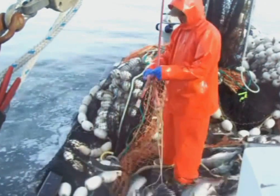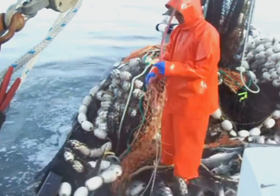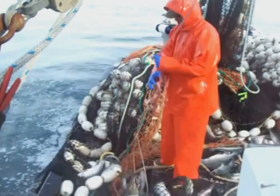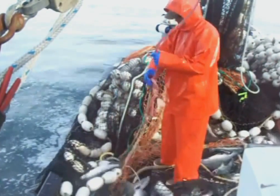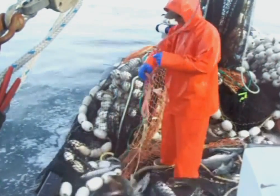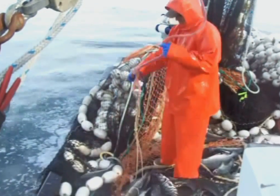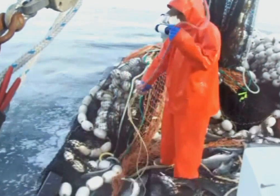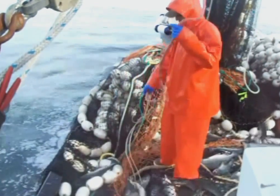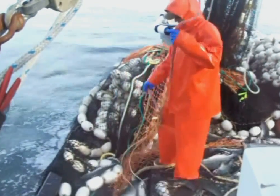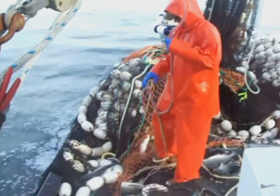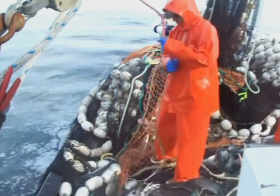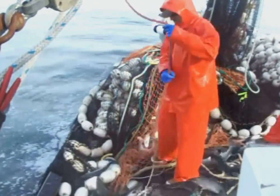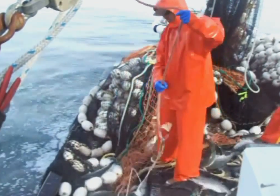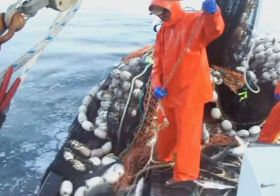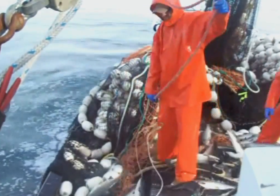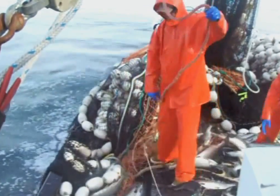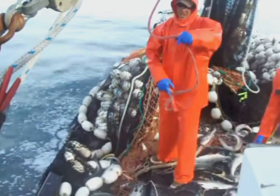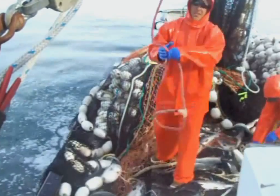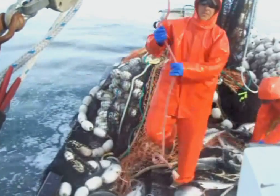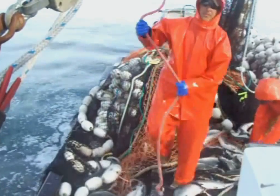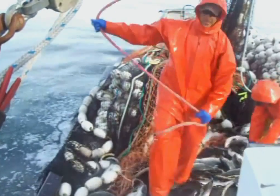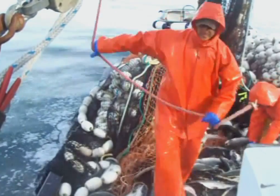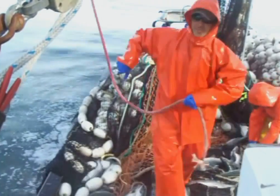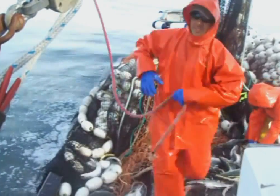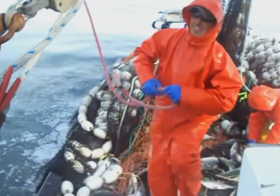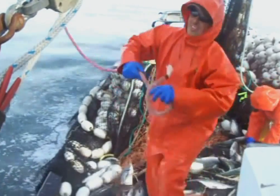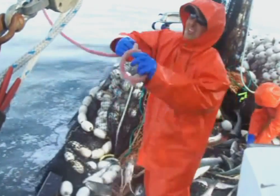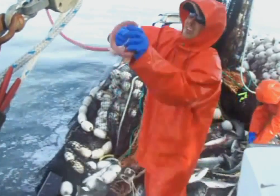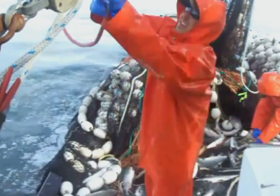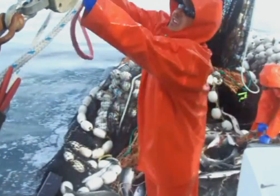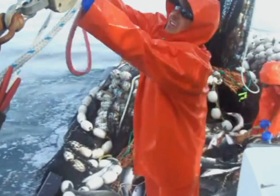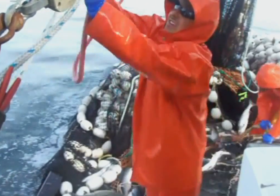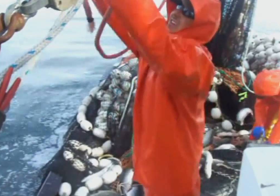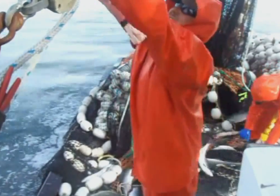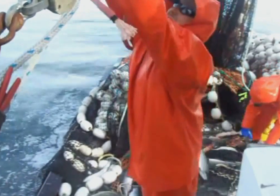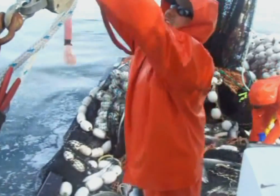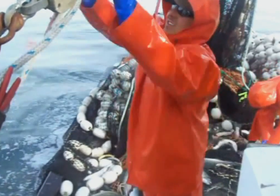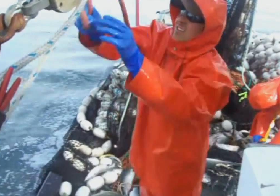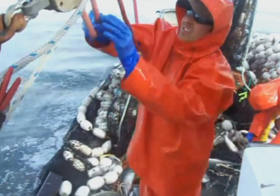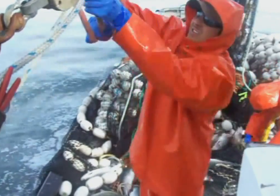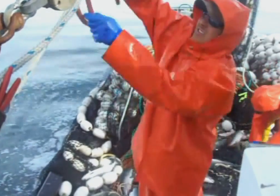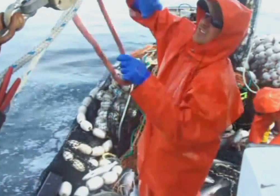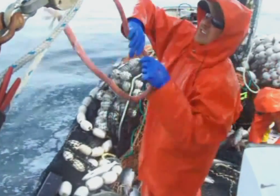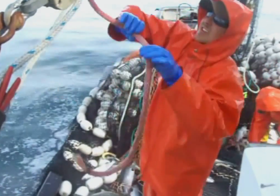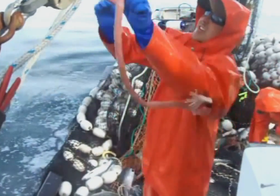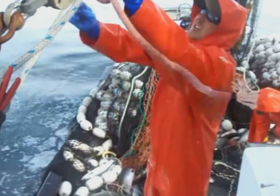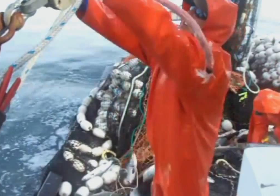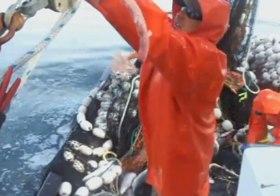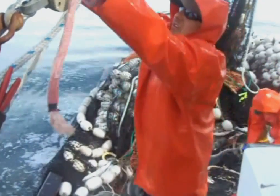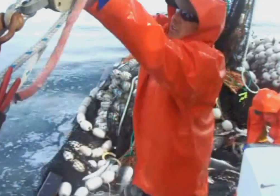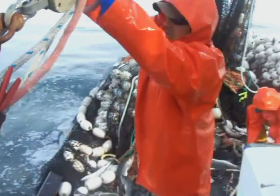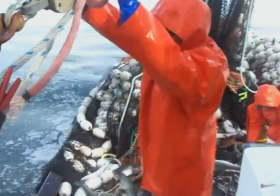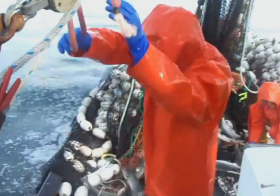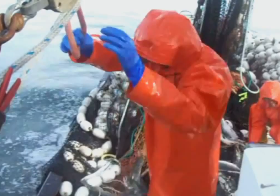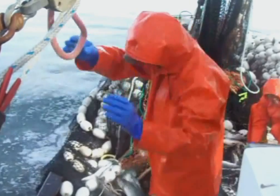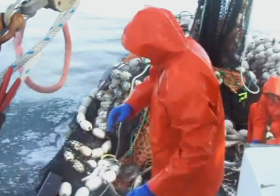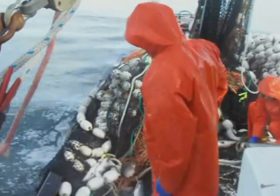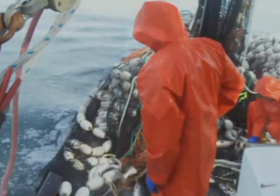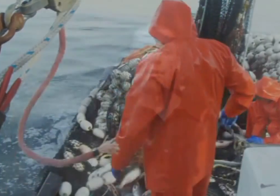journey either, where they get killed in their sins. Now, my